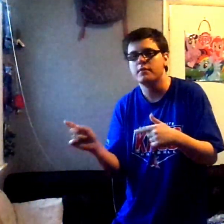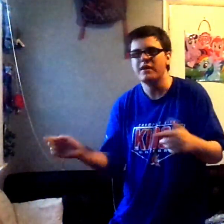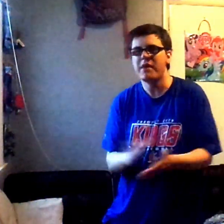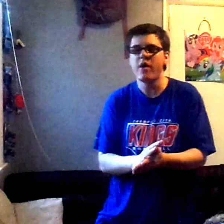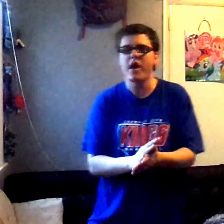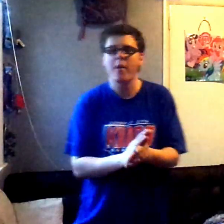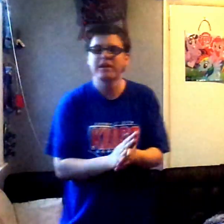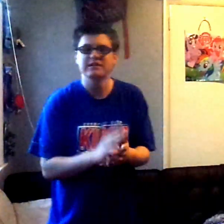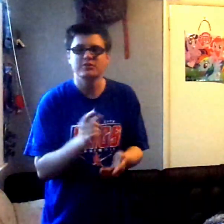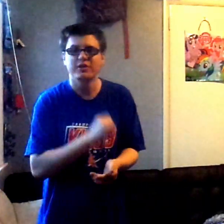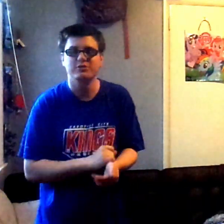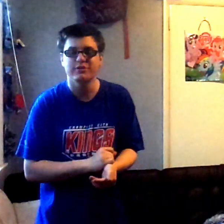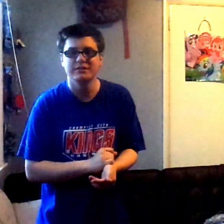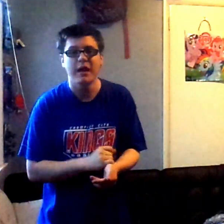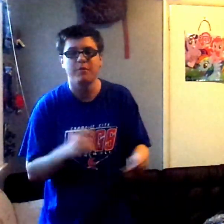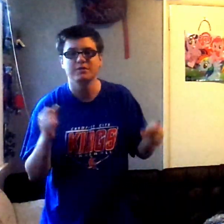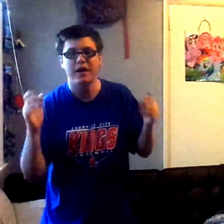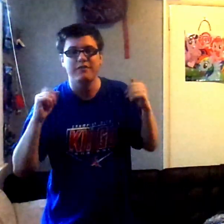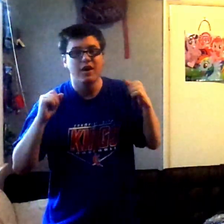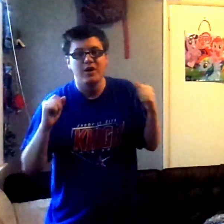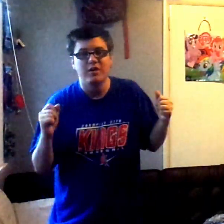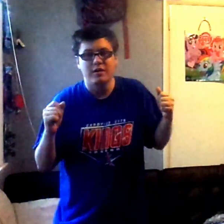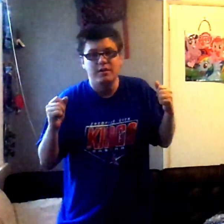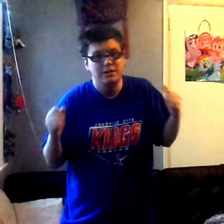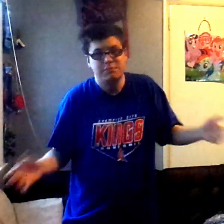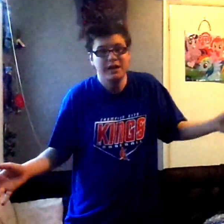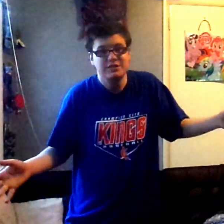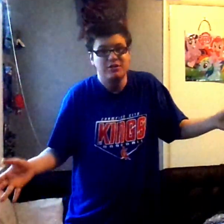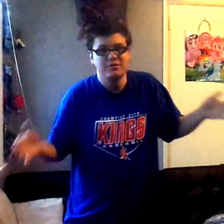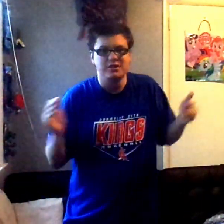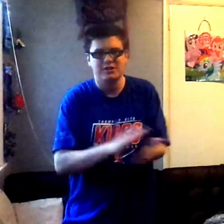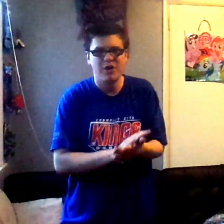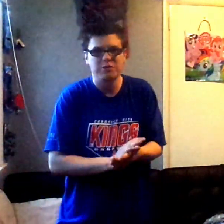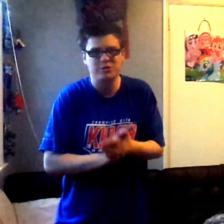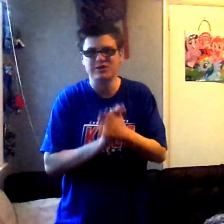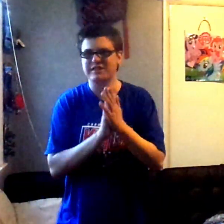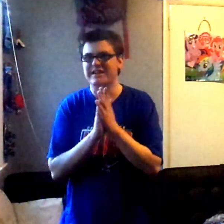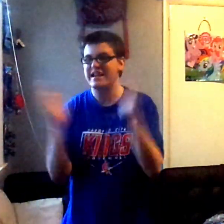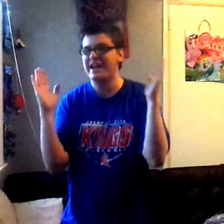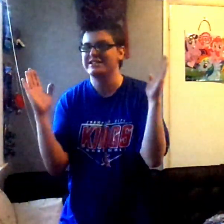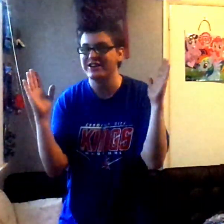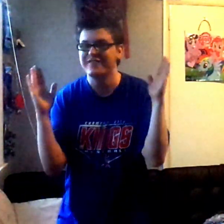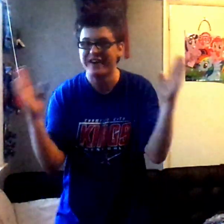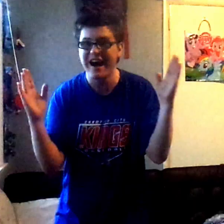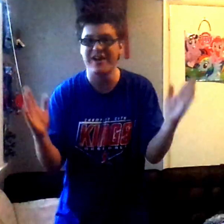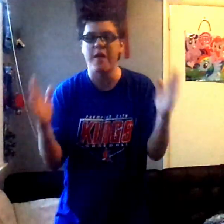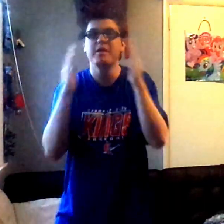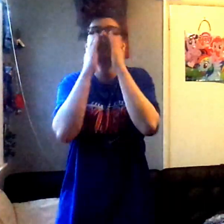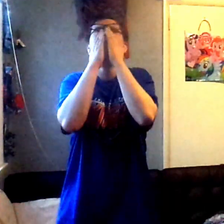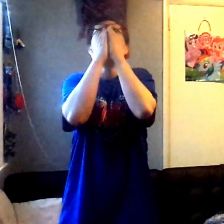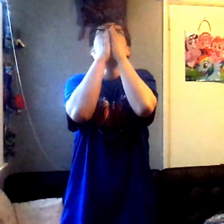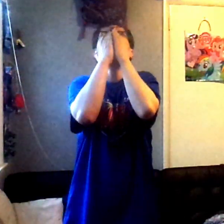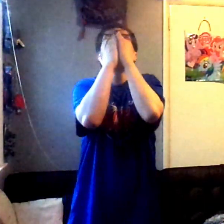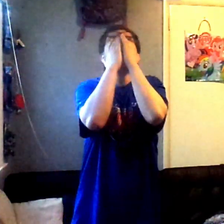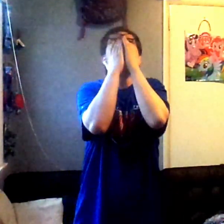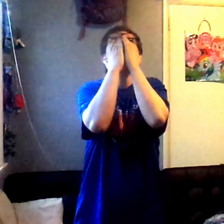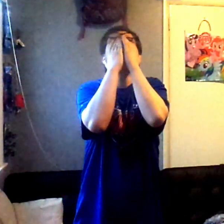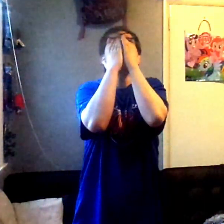By the way, hope you guys enjoy those three examples of Spencer's sculptures catching on fire. I mean, without a